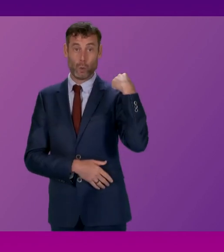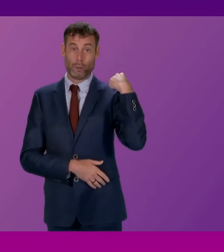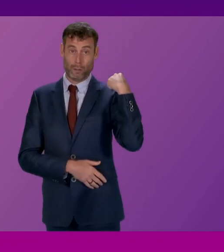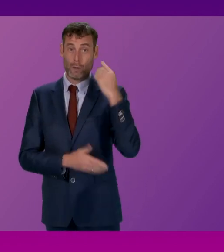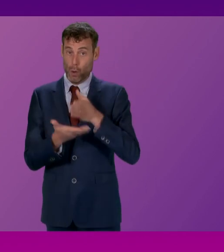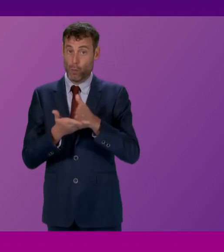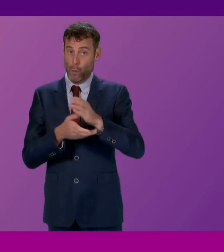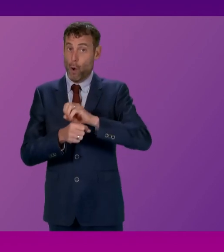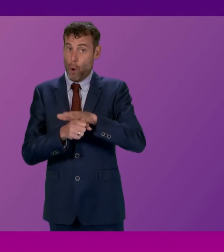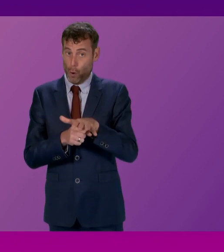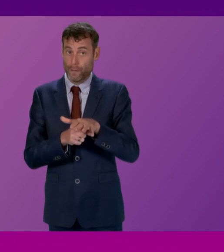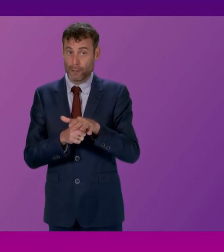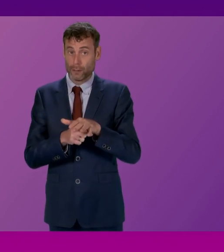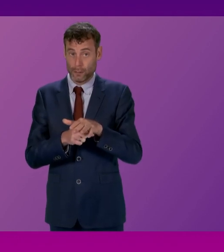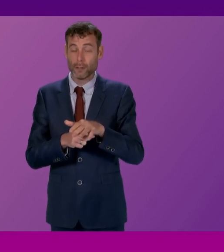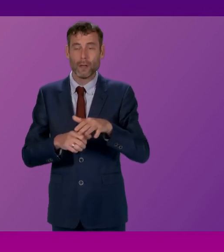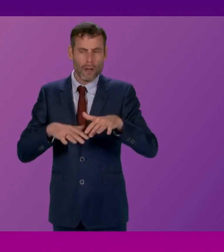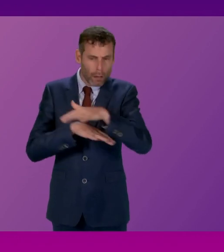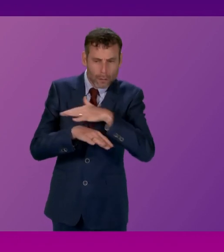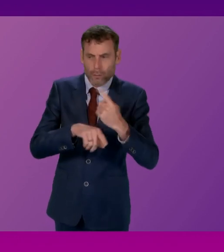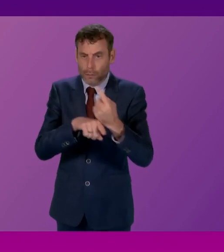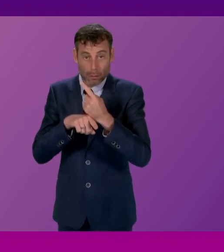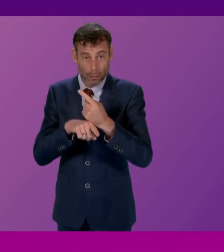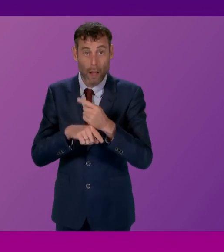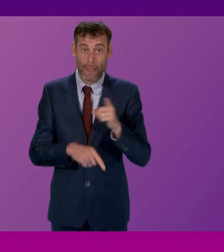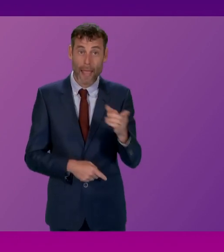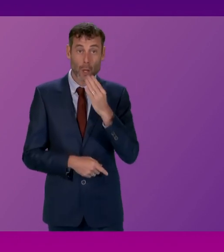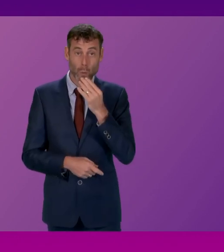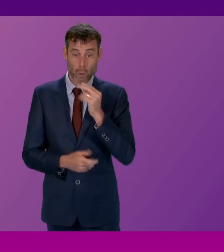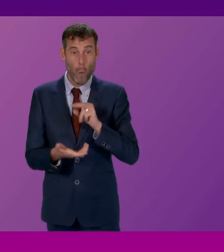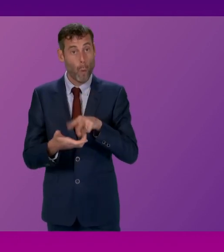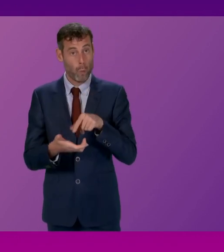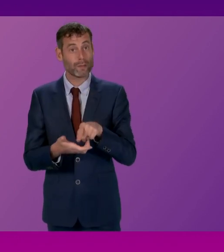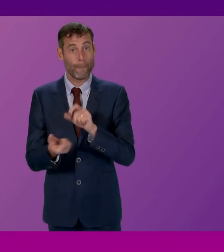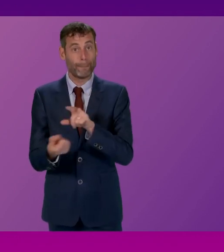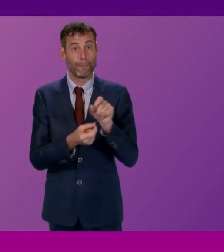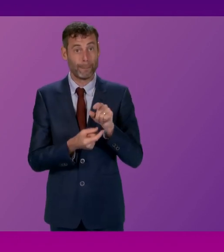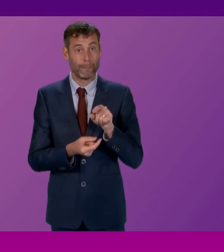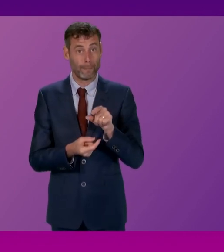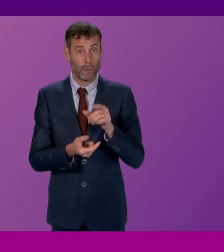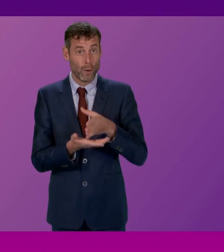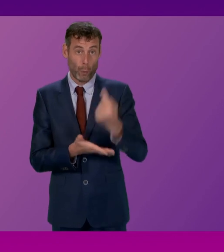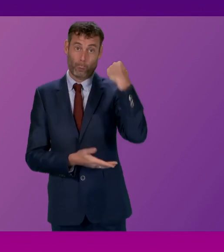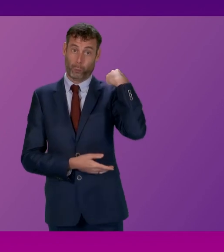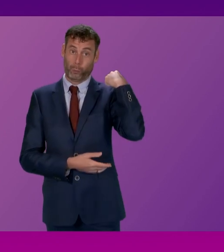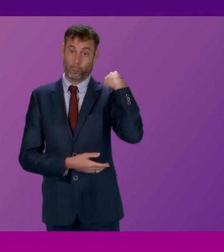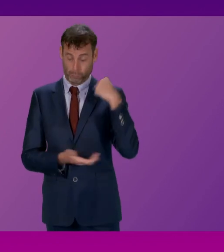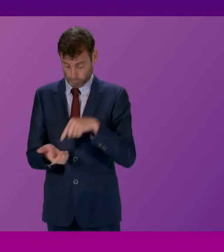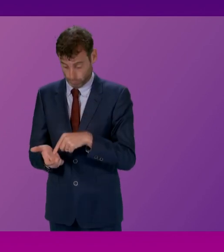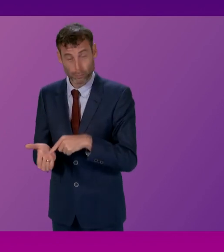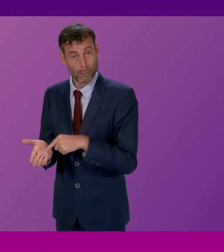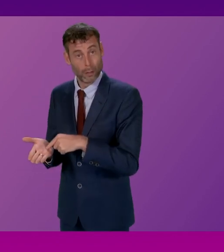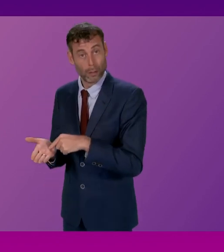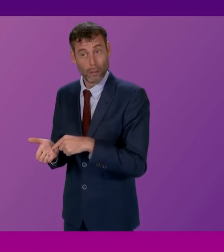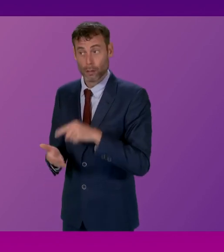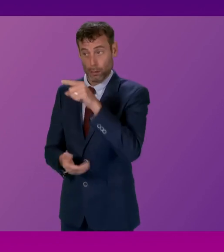makers to discuss matters around the progress of the pandemic in Scotland. And, this is a quote from the Council,